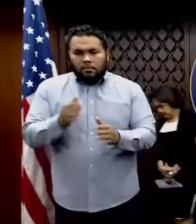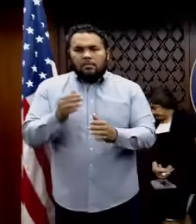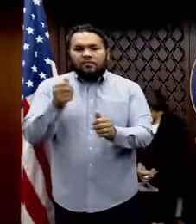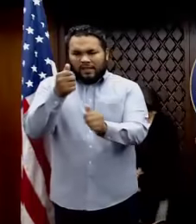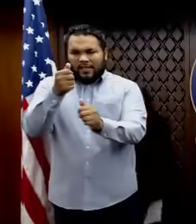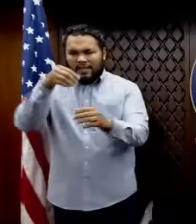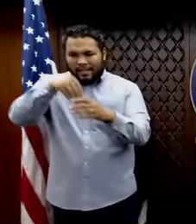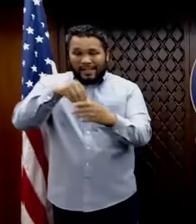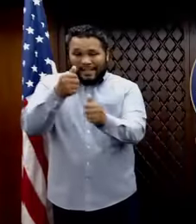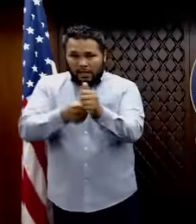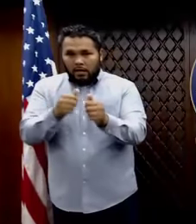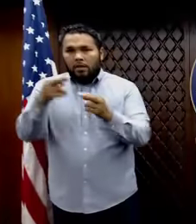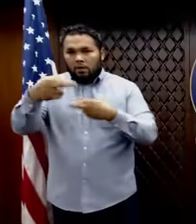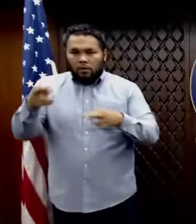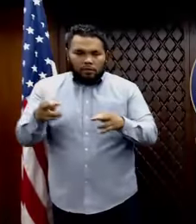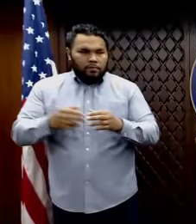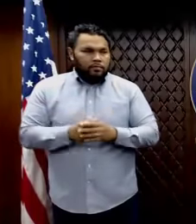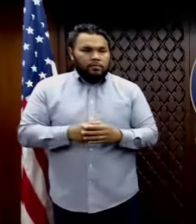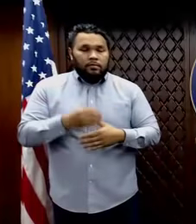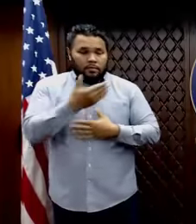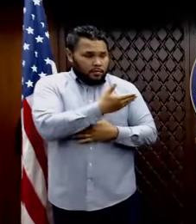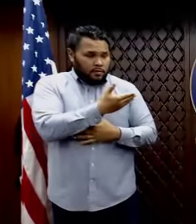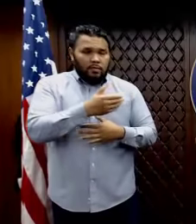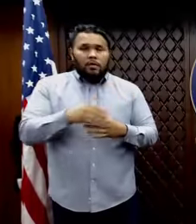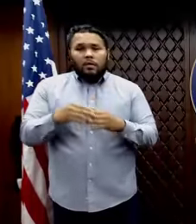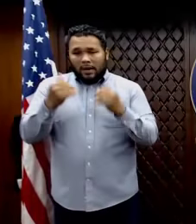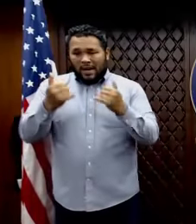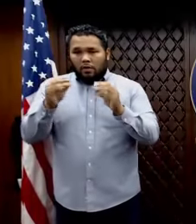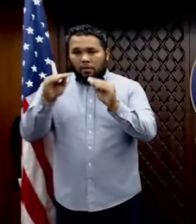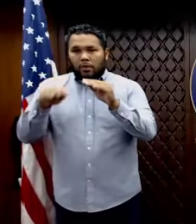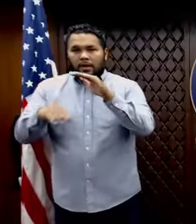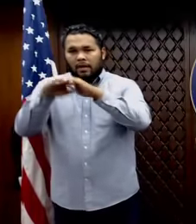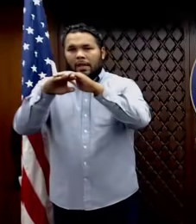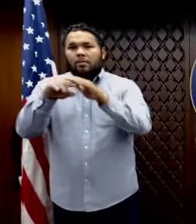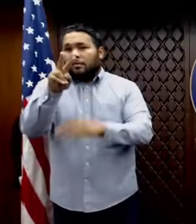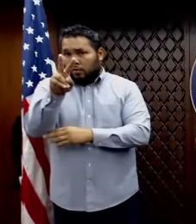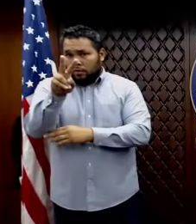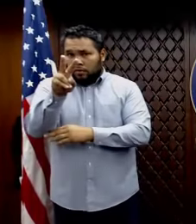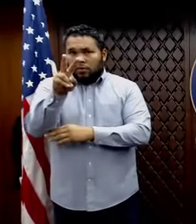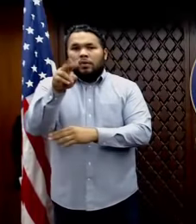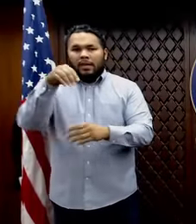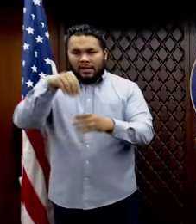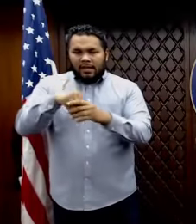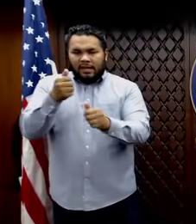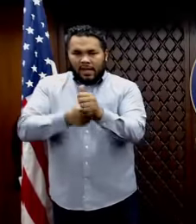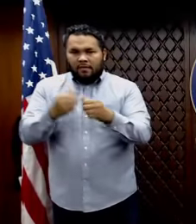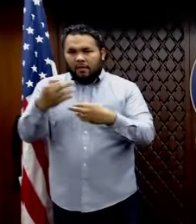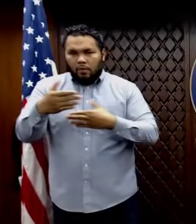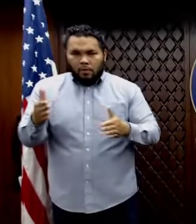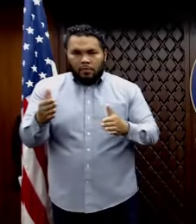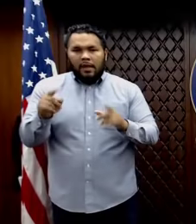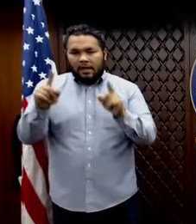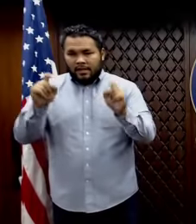So the intention right now is to put a maximum of two sailors per room that affected COVID